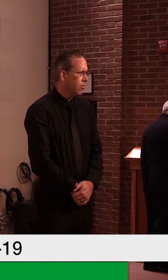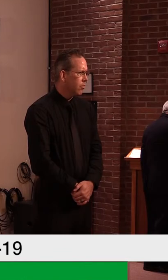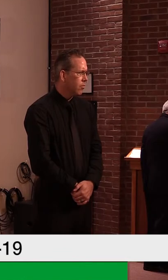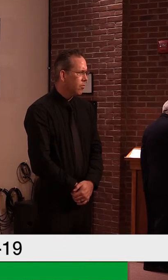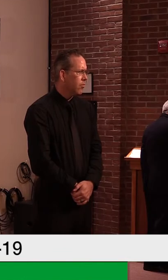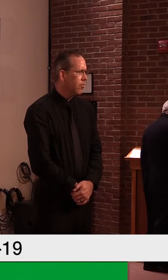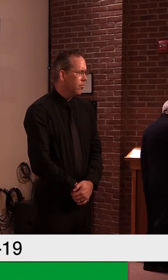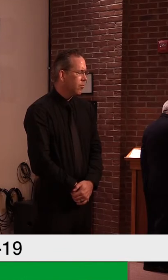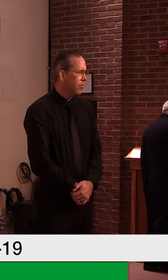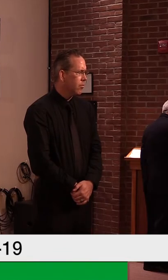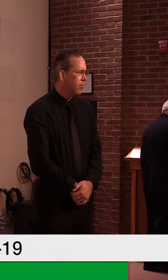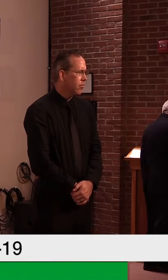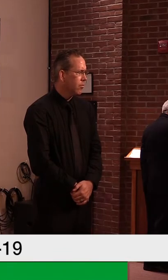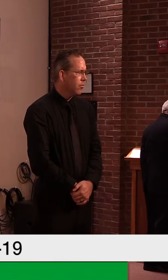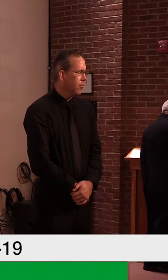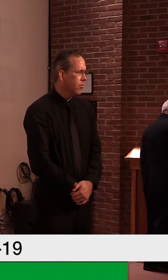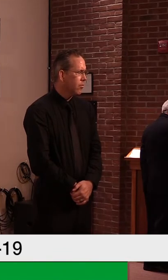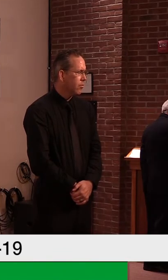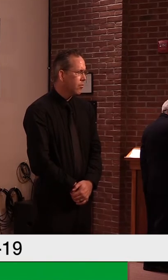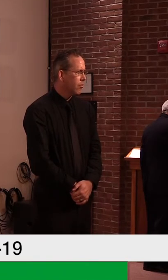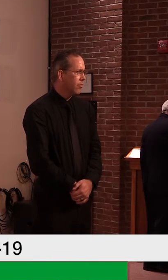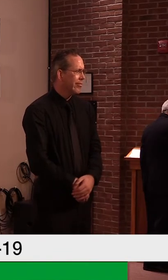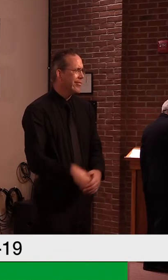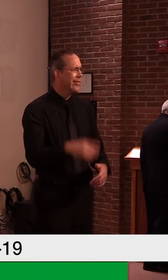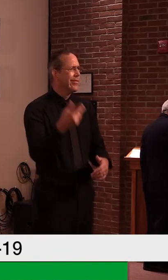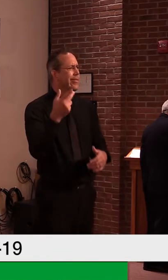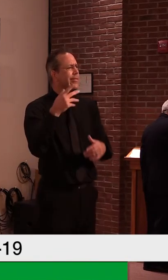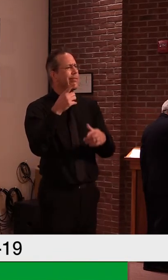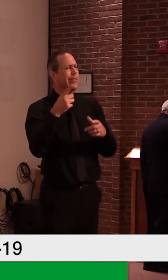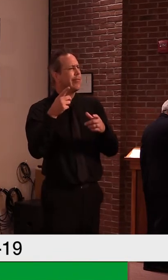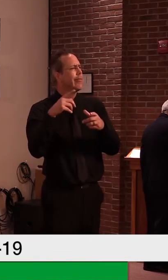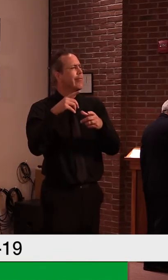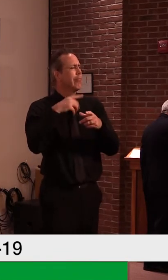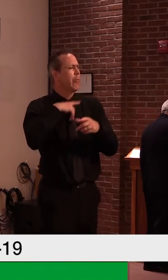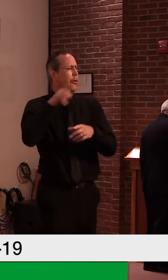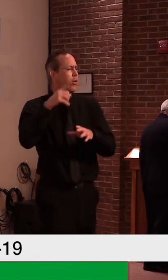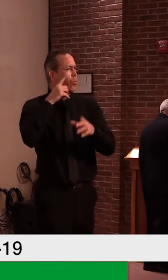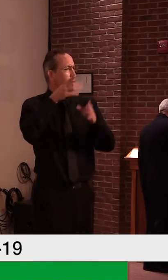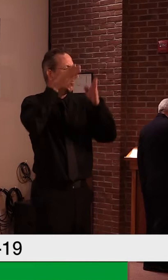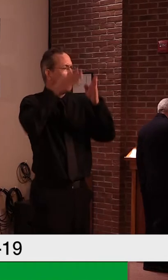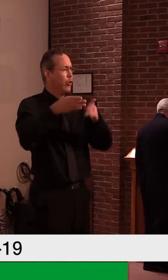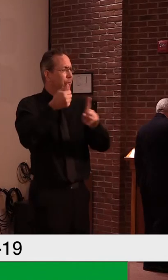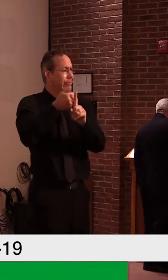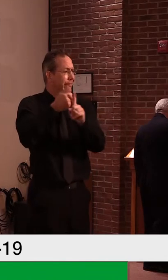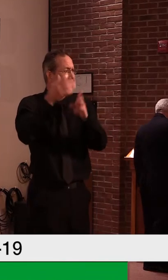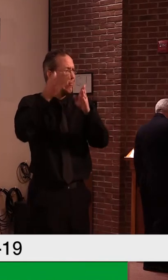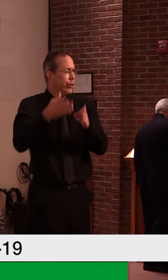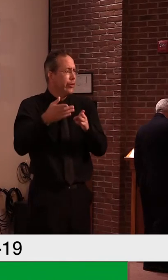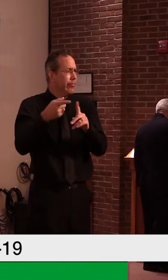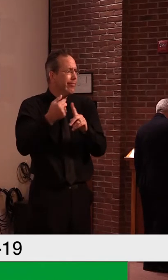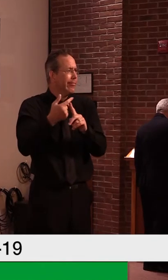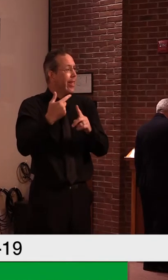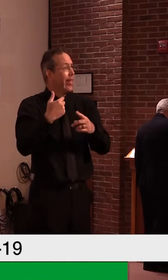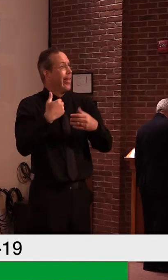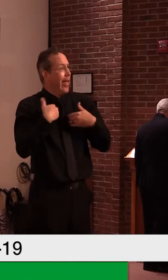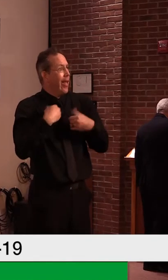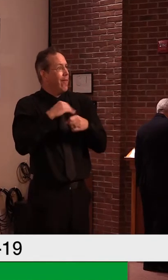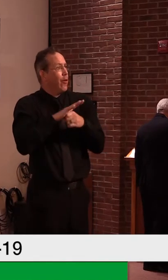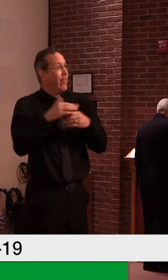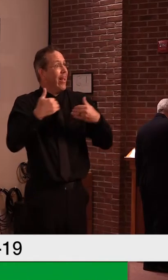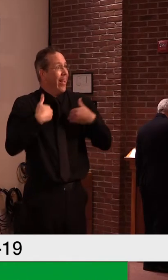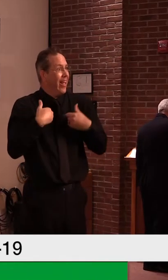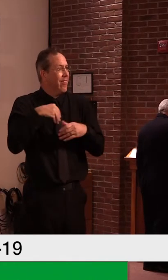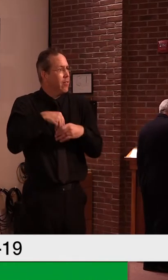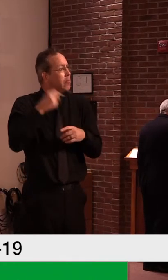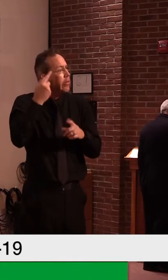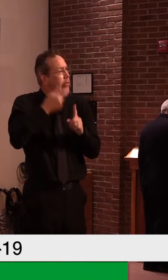Um, so this reader, I guess long story short, they, they want to know, um, is there a